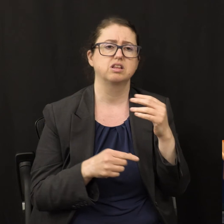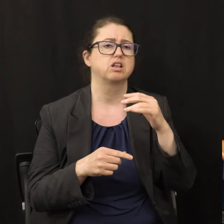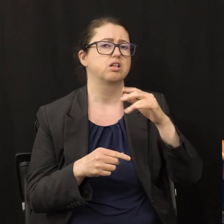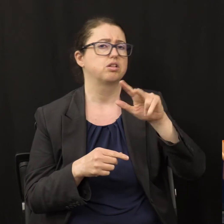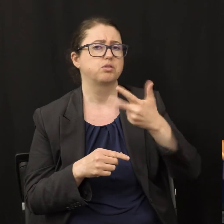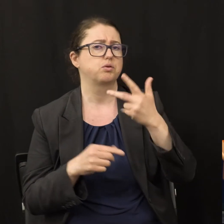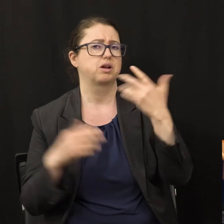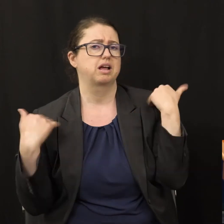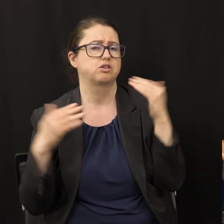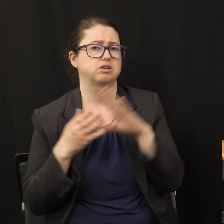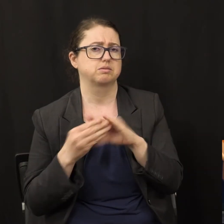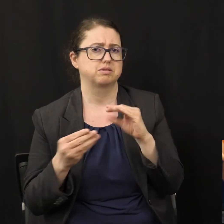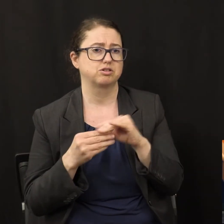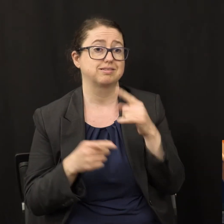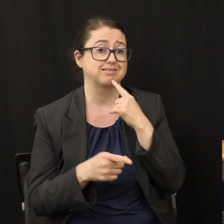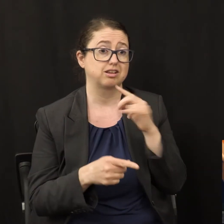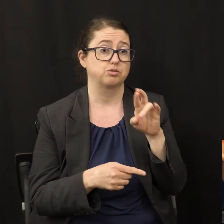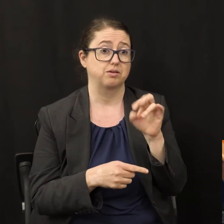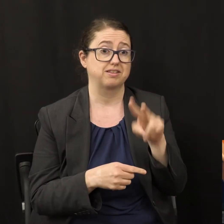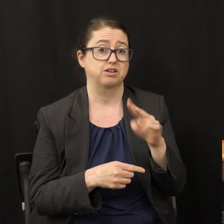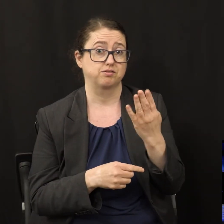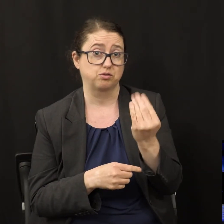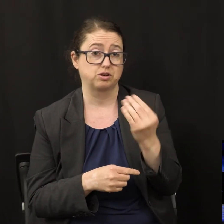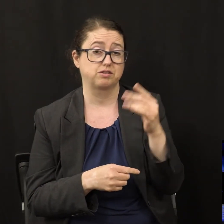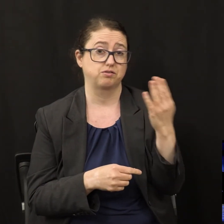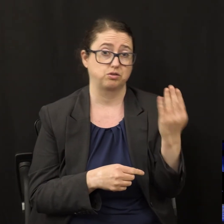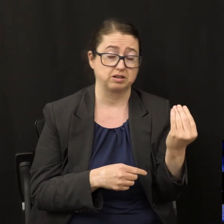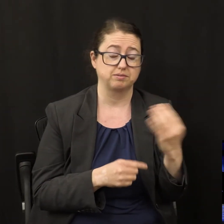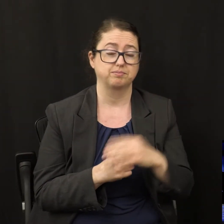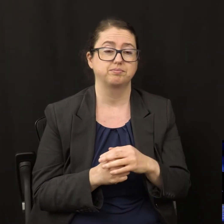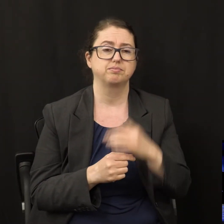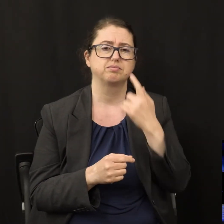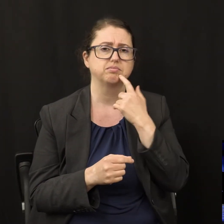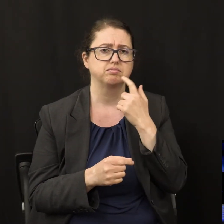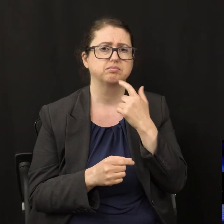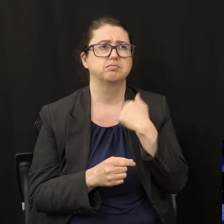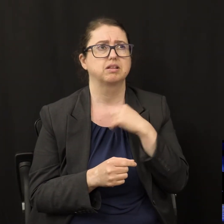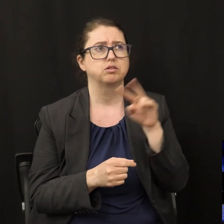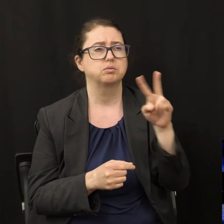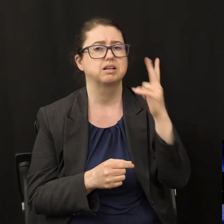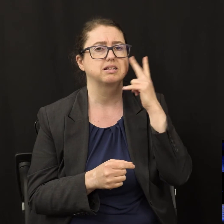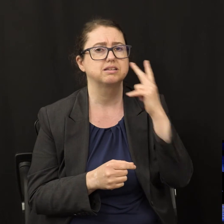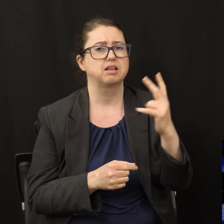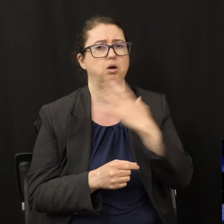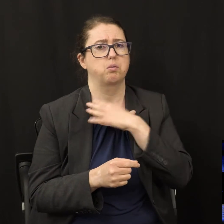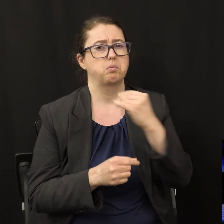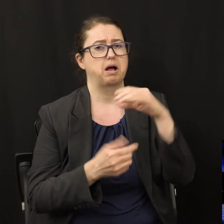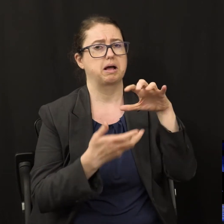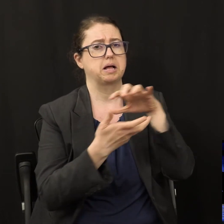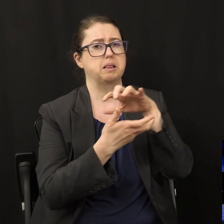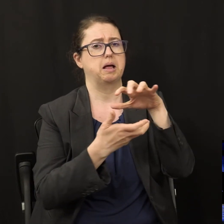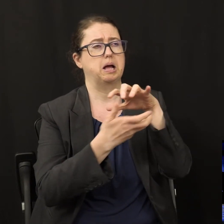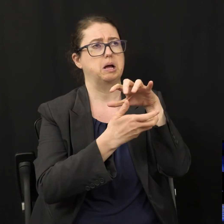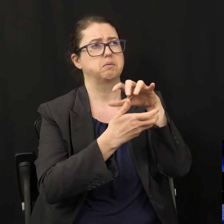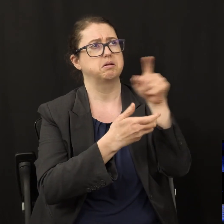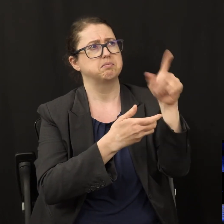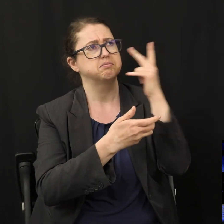says there in Revelation 14, verse 14, Then I looked and behold a white cloud and on the cloud sat one like the Son of Man